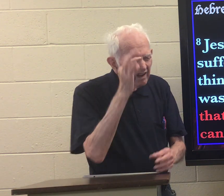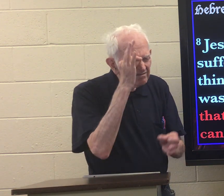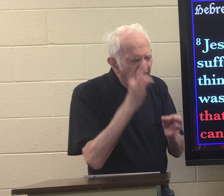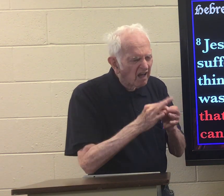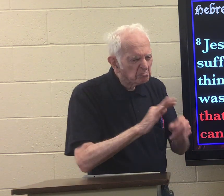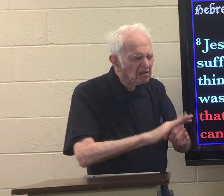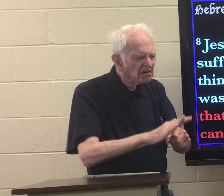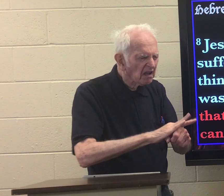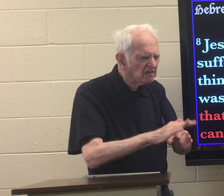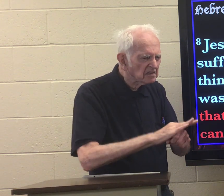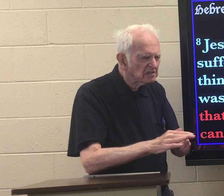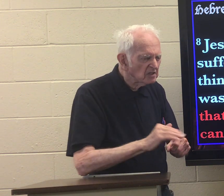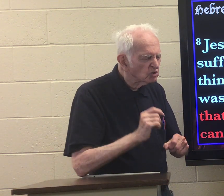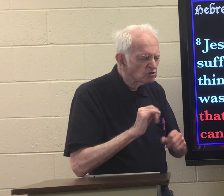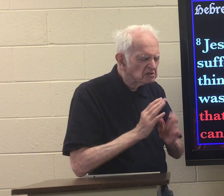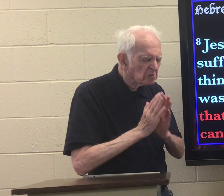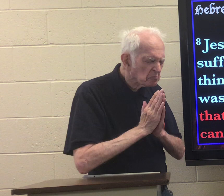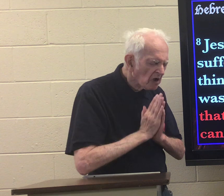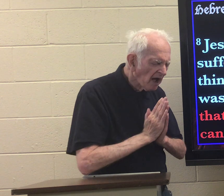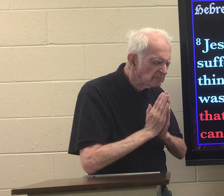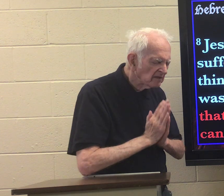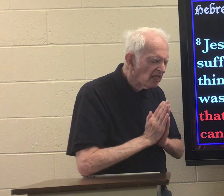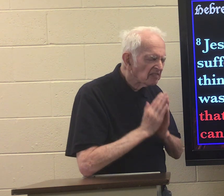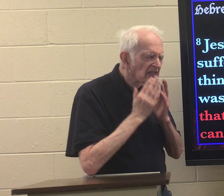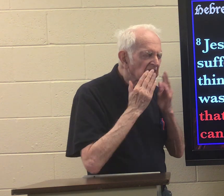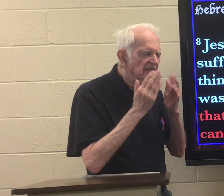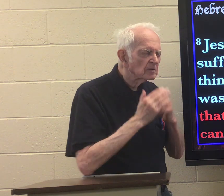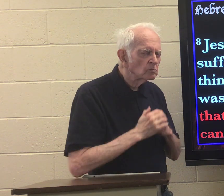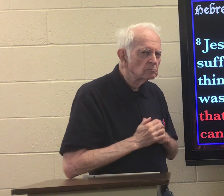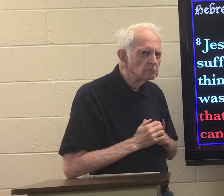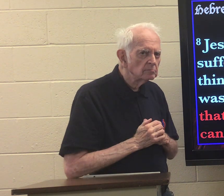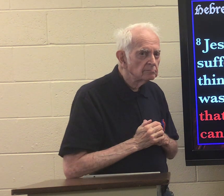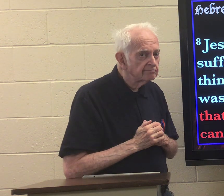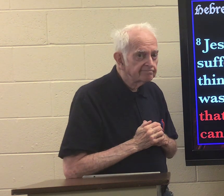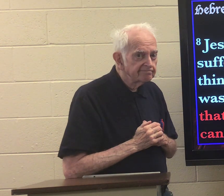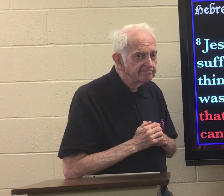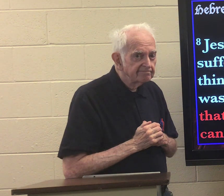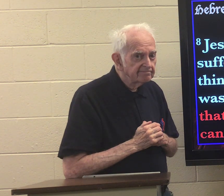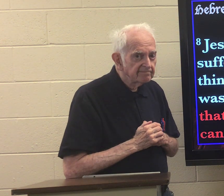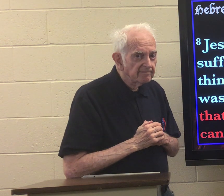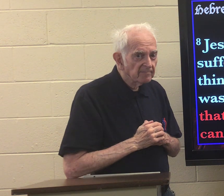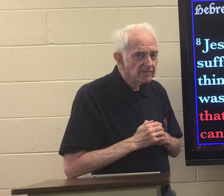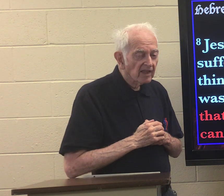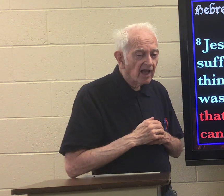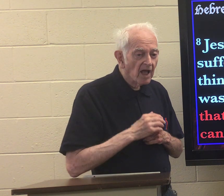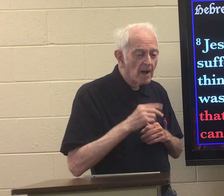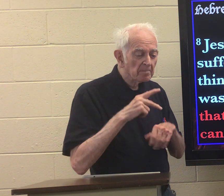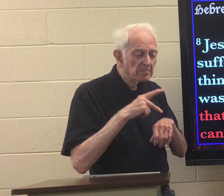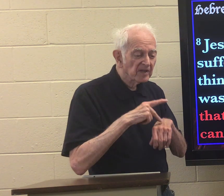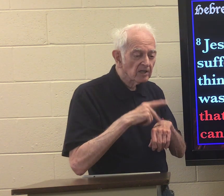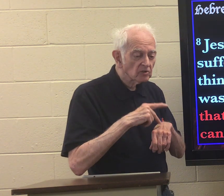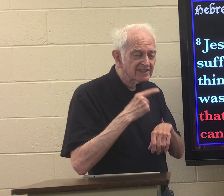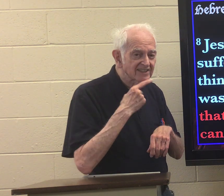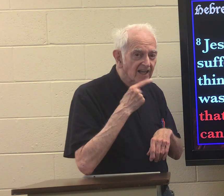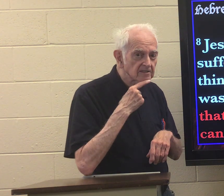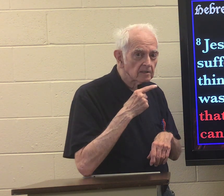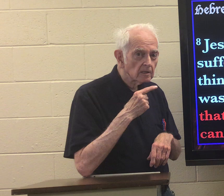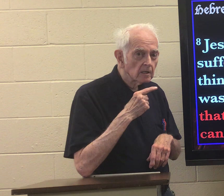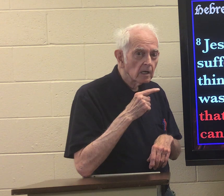fool you they think faith is enough just pray and say thank you no Peter says